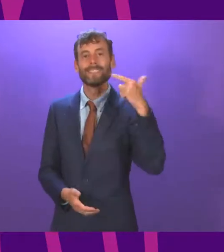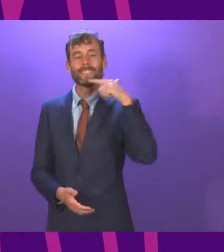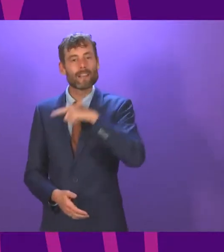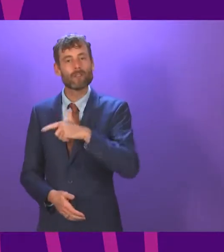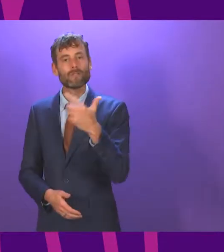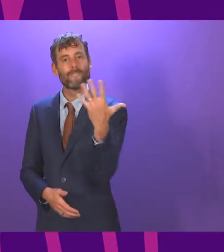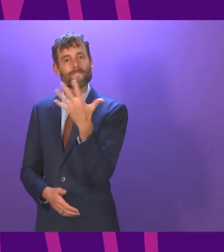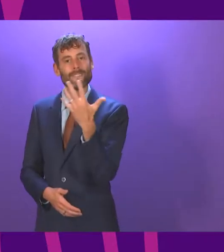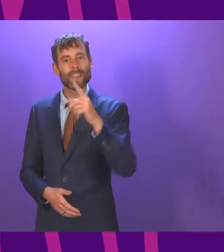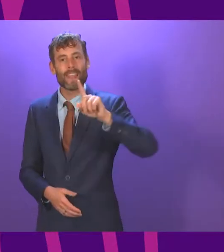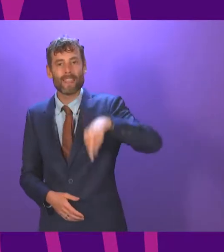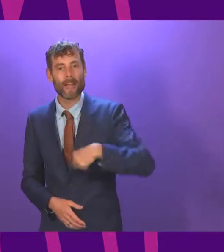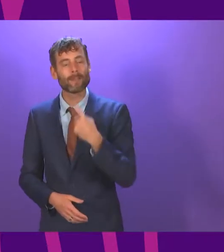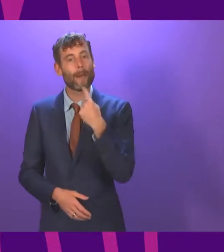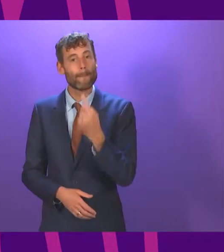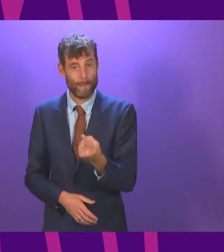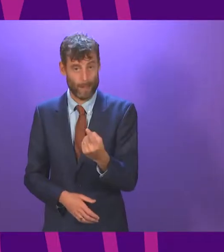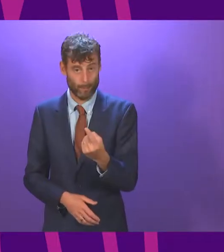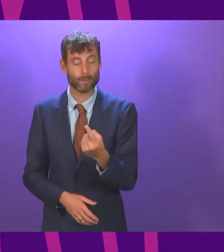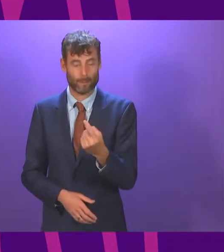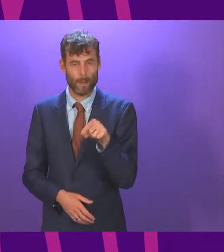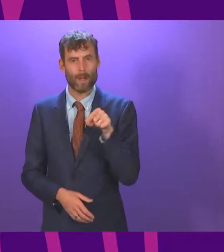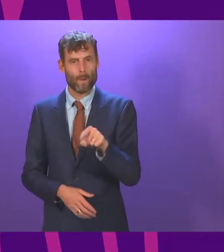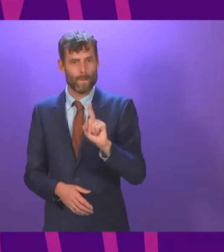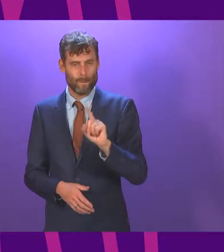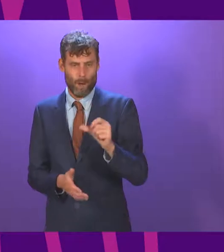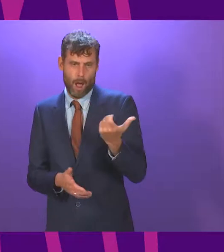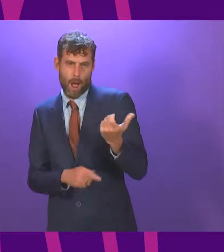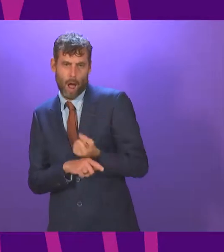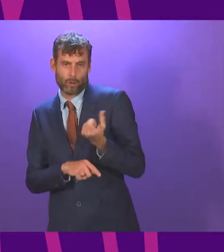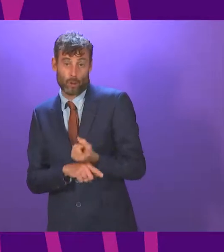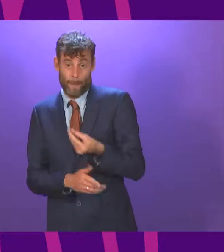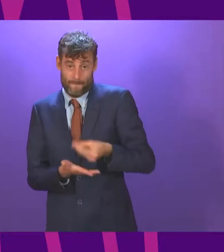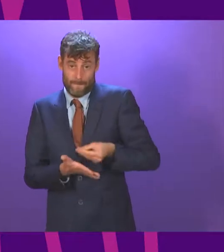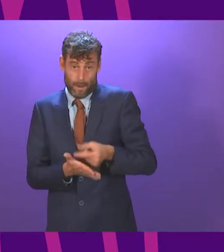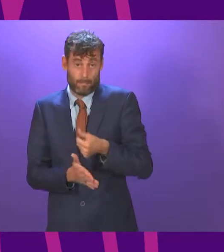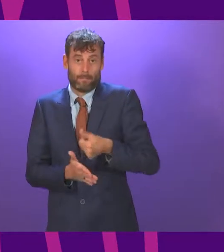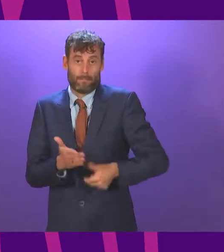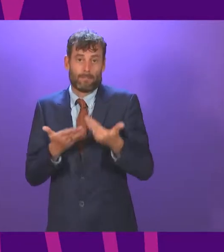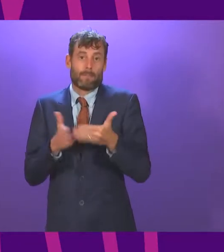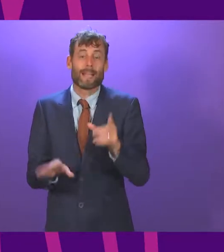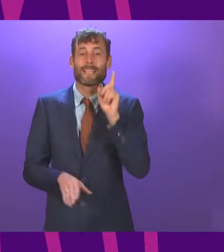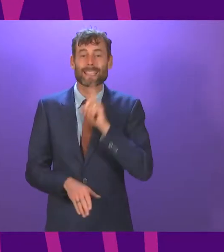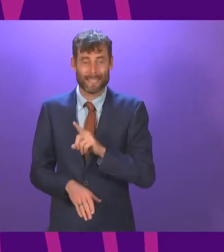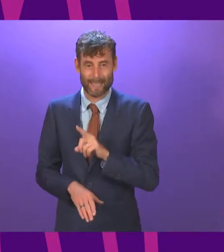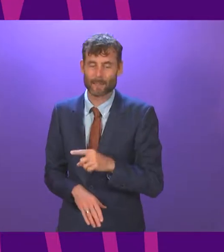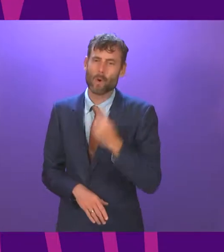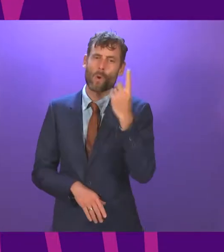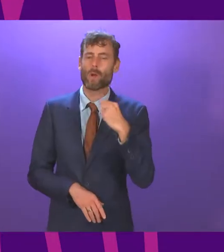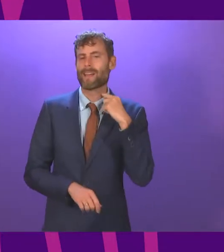£715,000 Pig Producers Hardship Fund, which opened yesterday. After the closure of the abattoir in Brickham